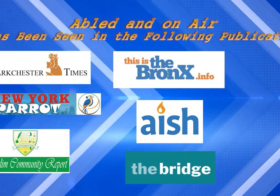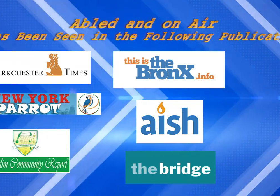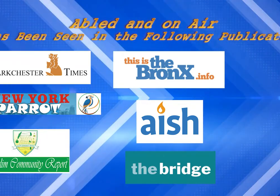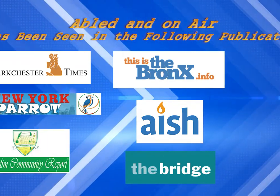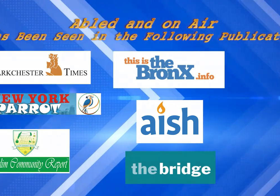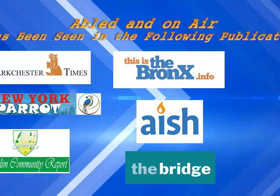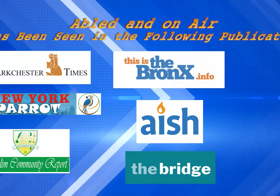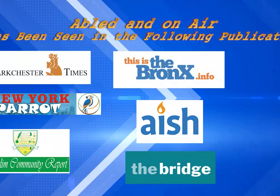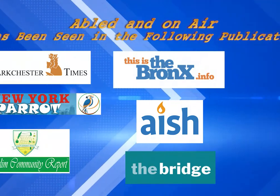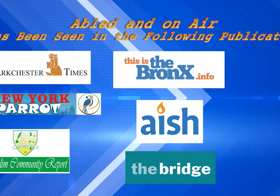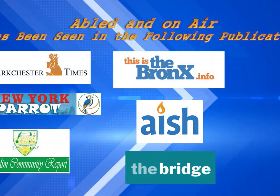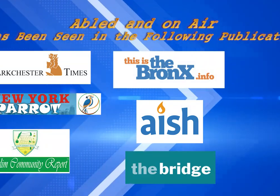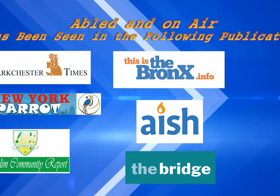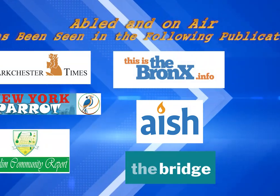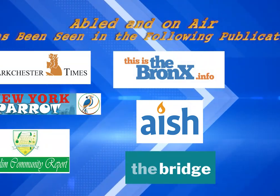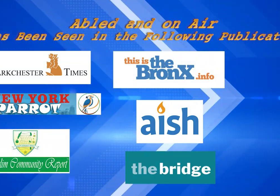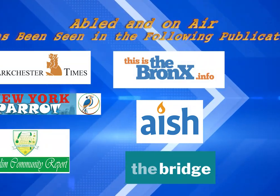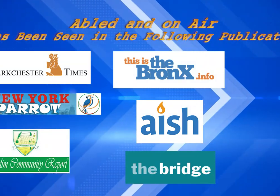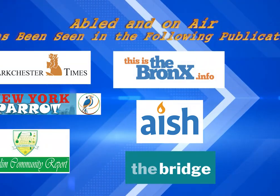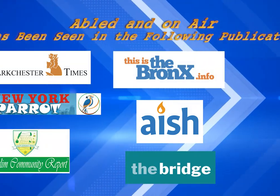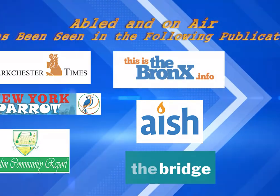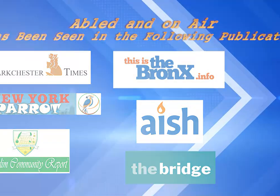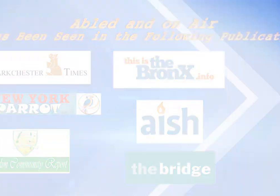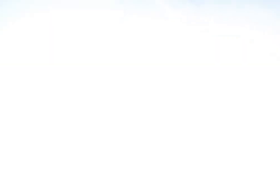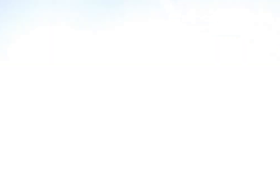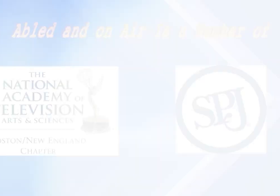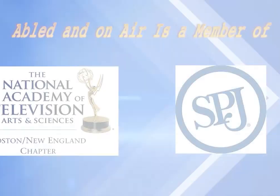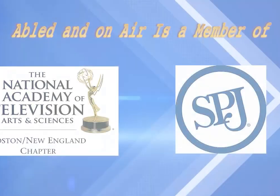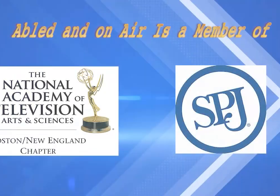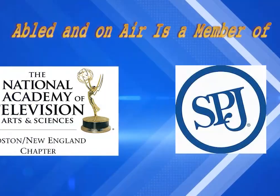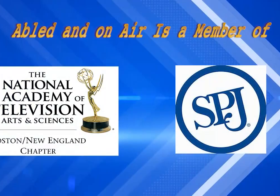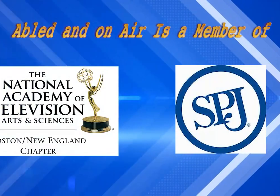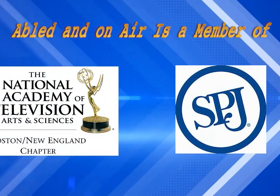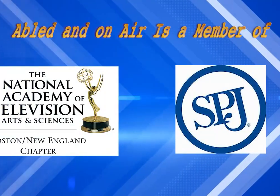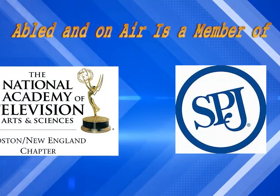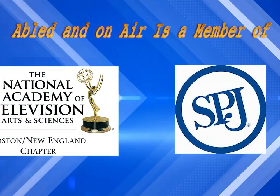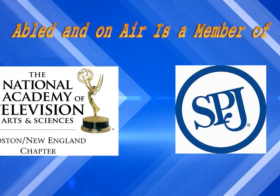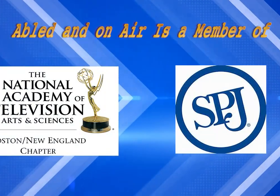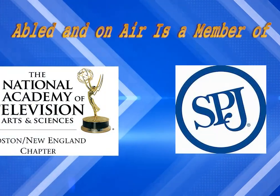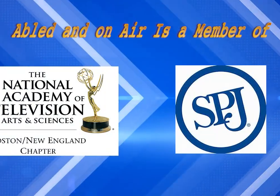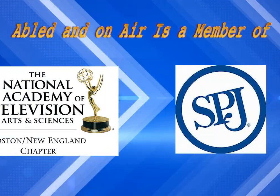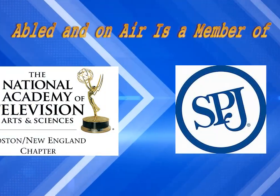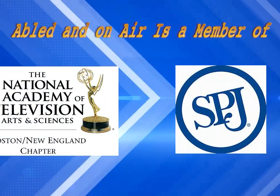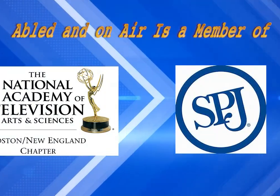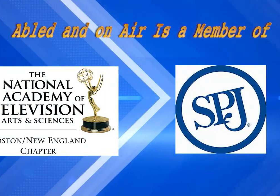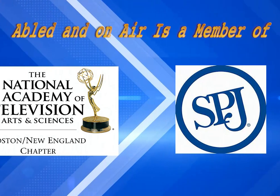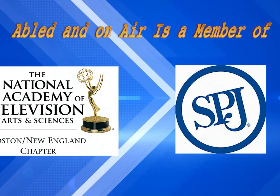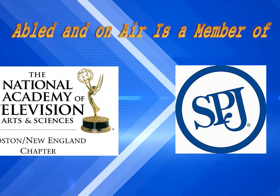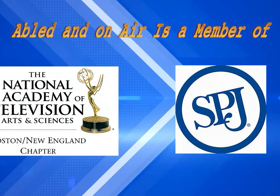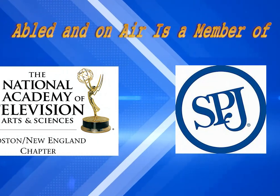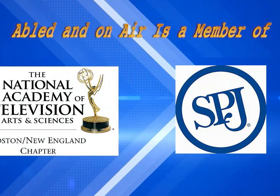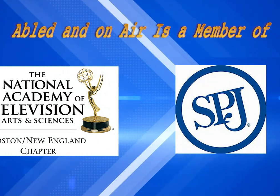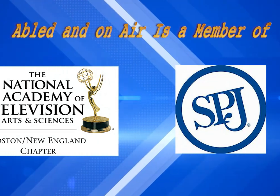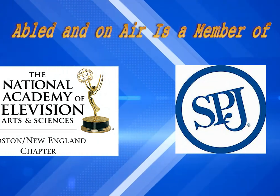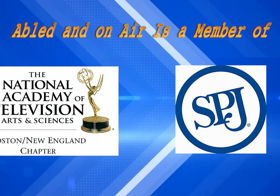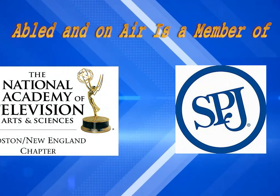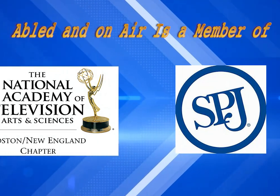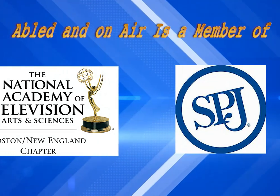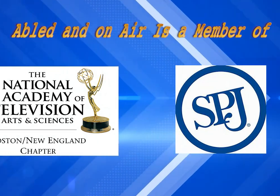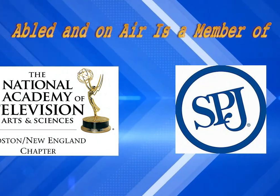and the Montpelier Bridge. Abled and On Air is part of the following